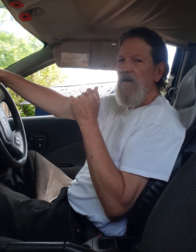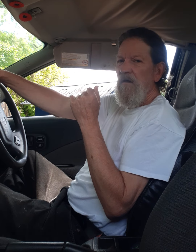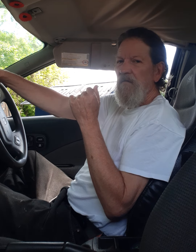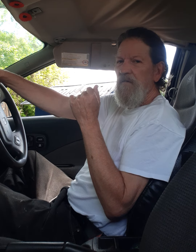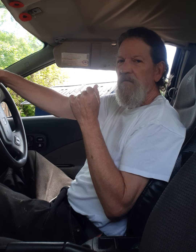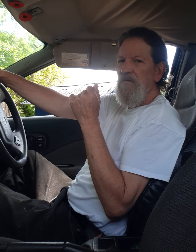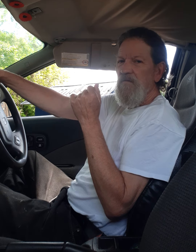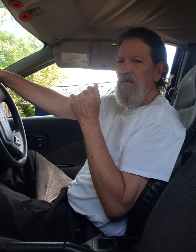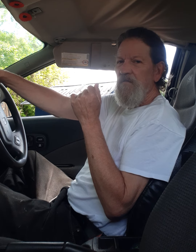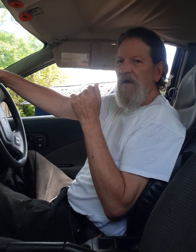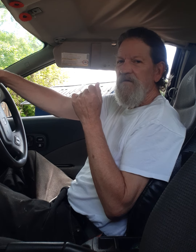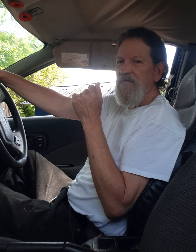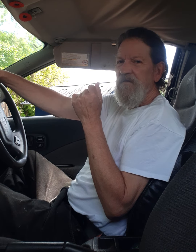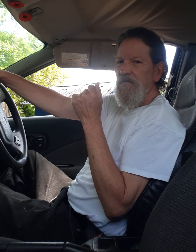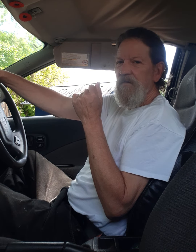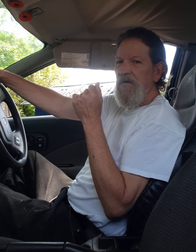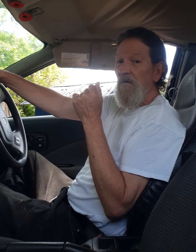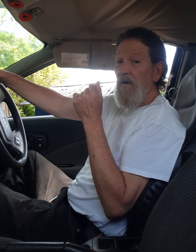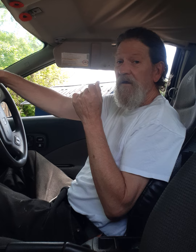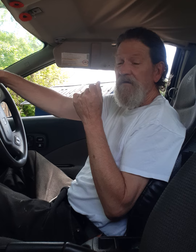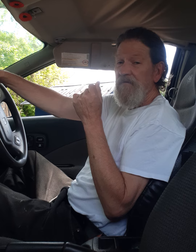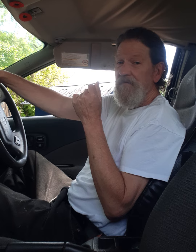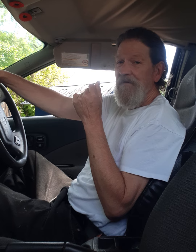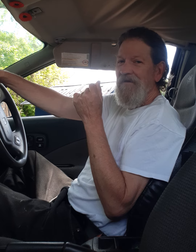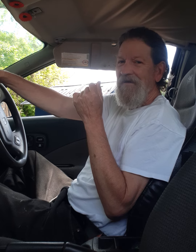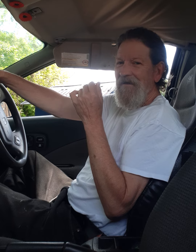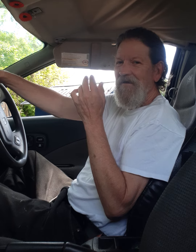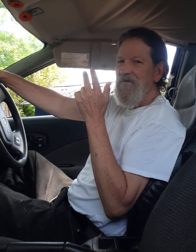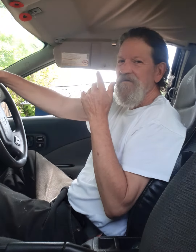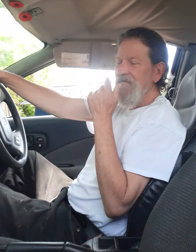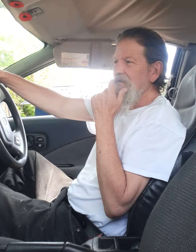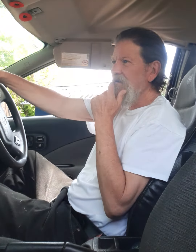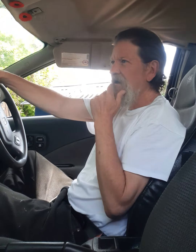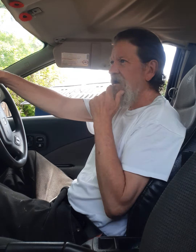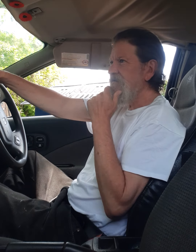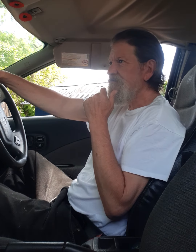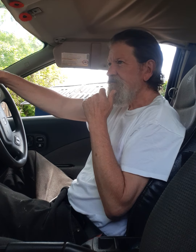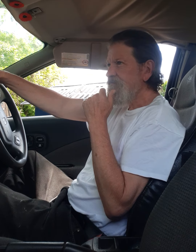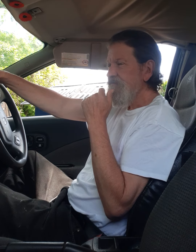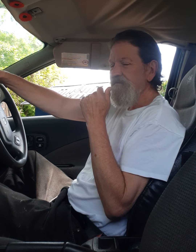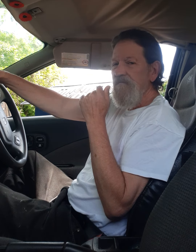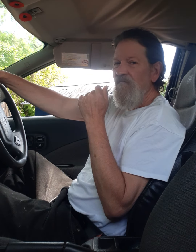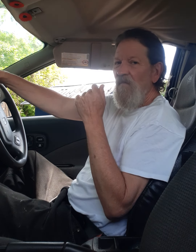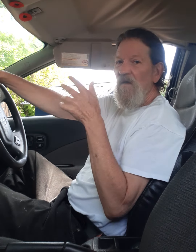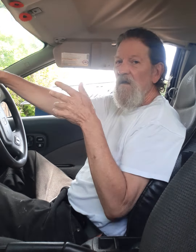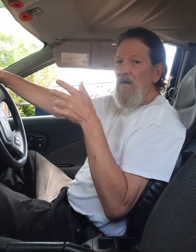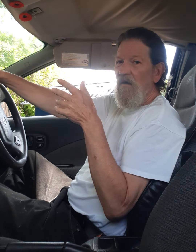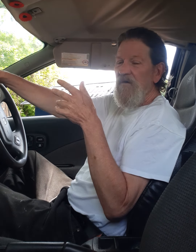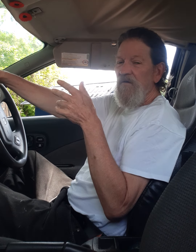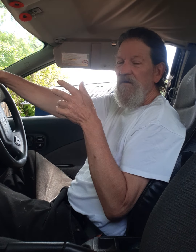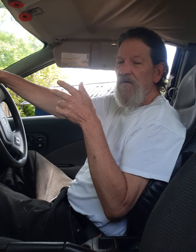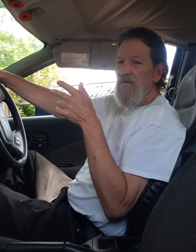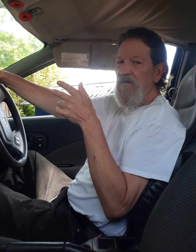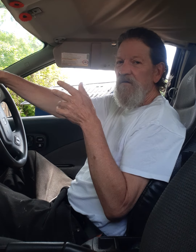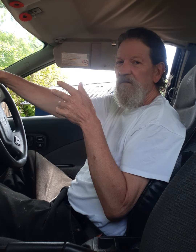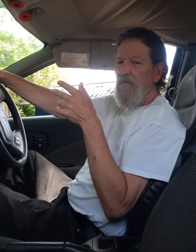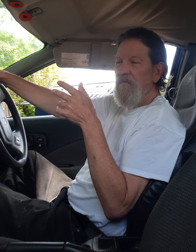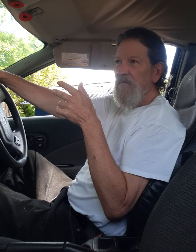people whose perspectives can be annoying i'll just leave it at that i've been doing this on youtube for